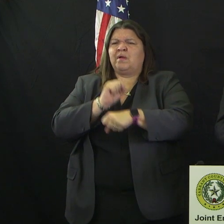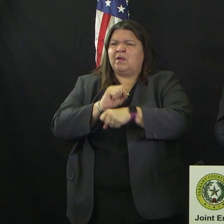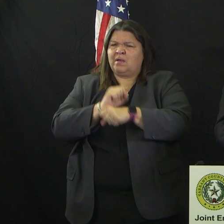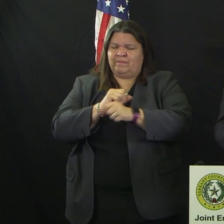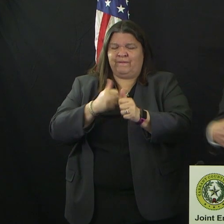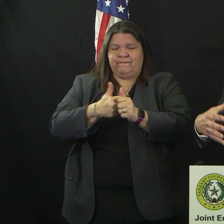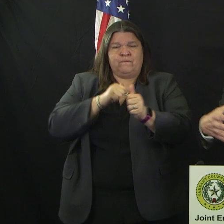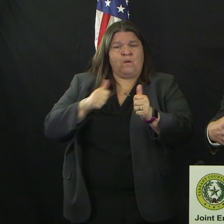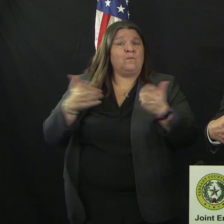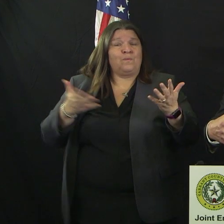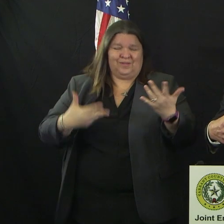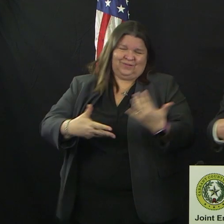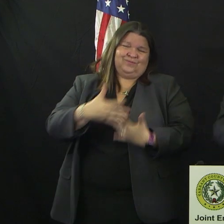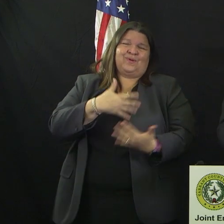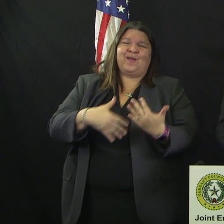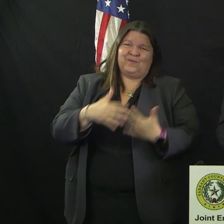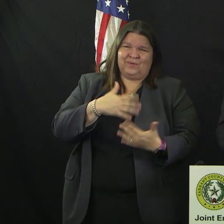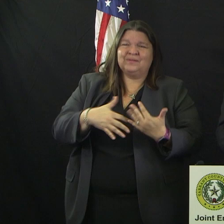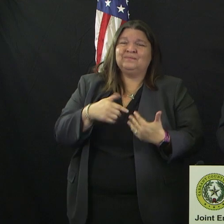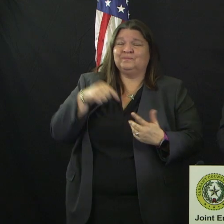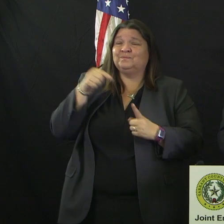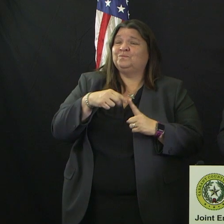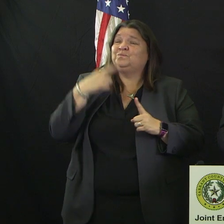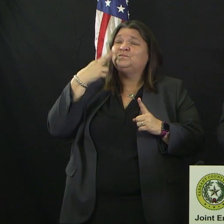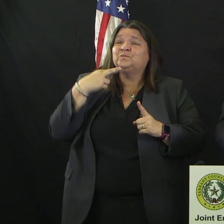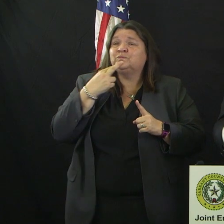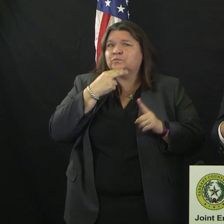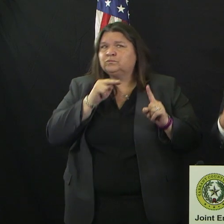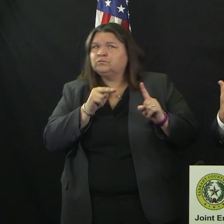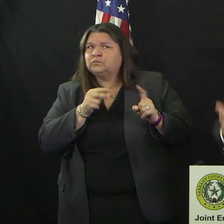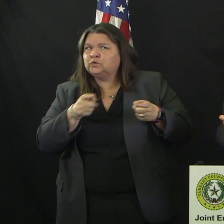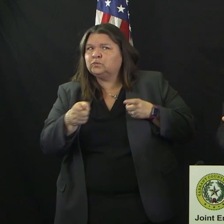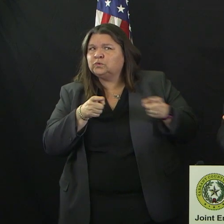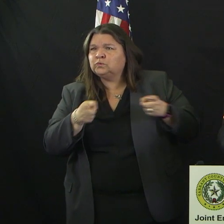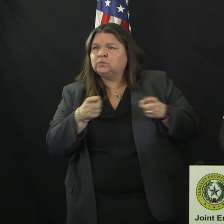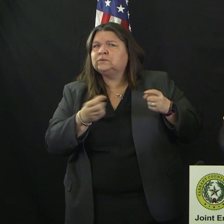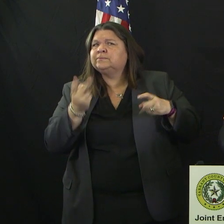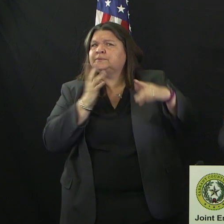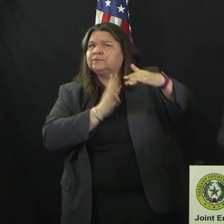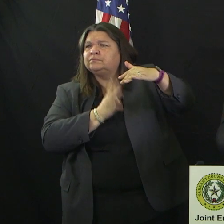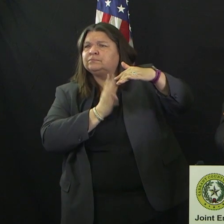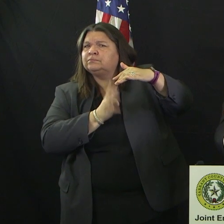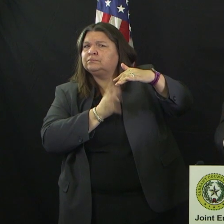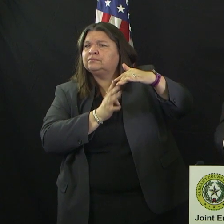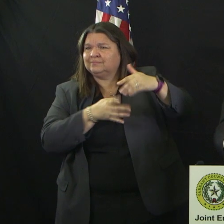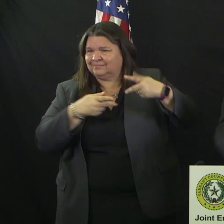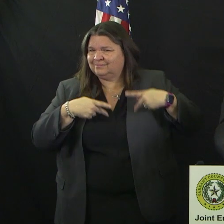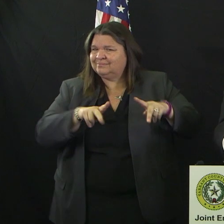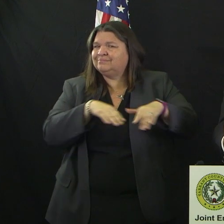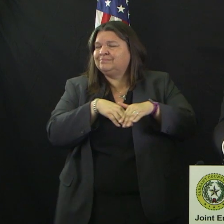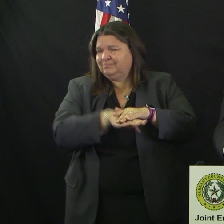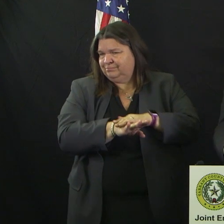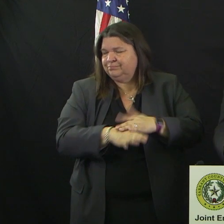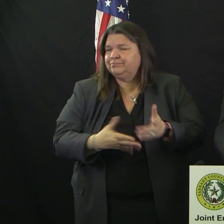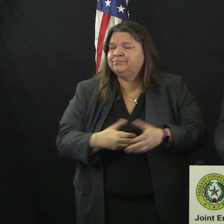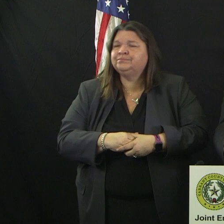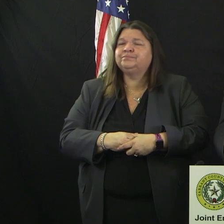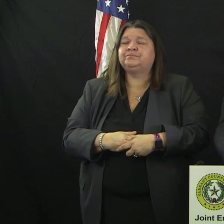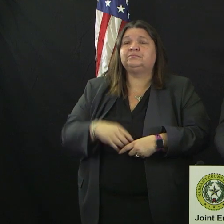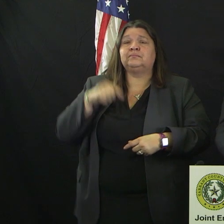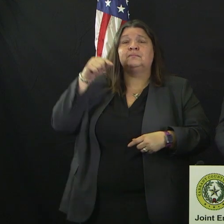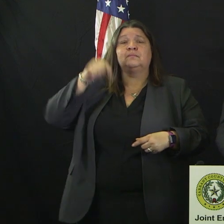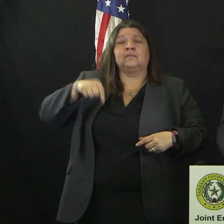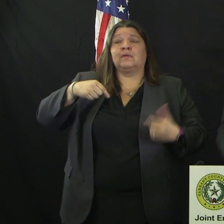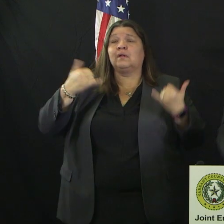with controlling the amount of people inside the restaurant. But what we're seeing is now a lot of people that are going to the malls and